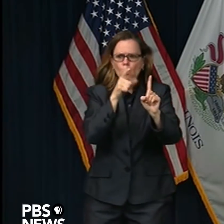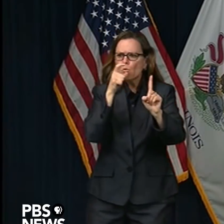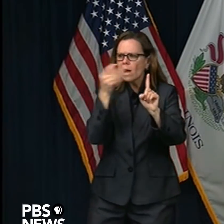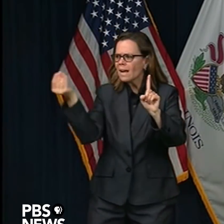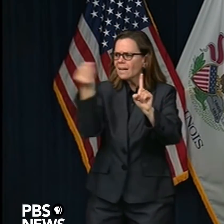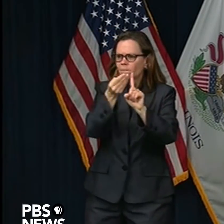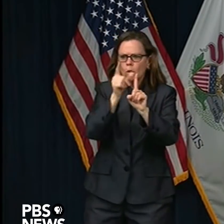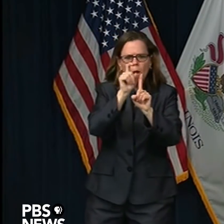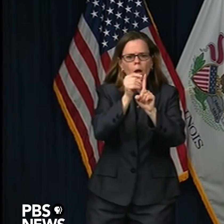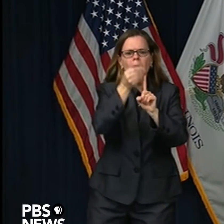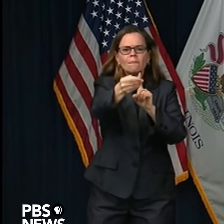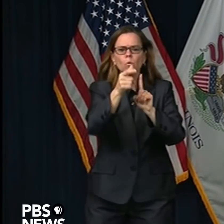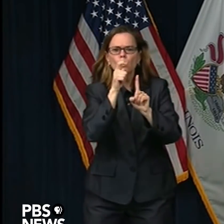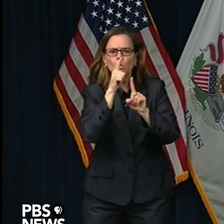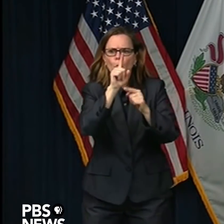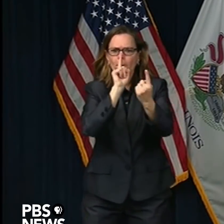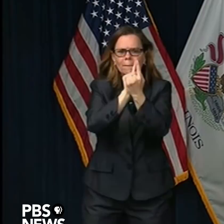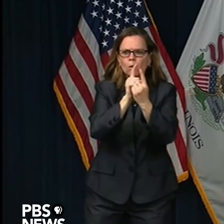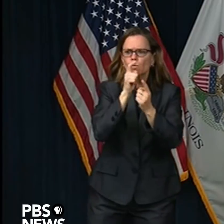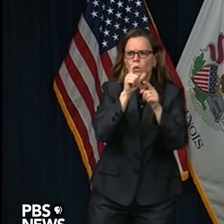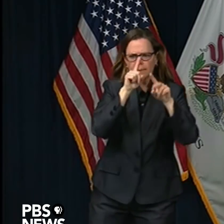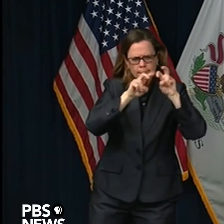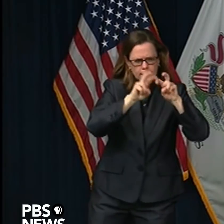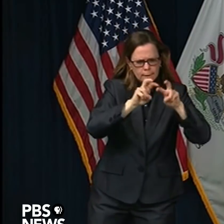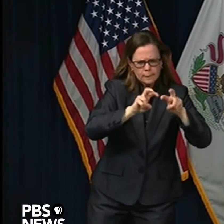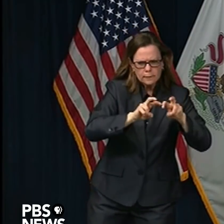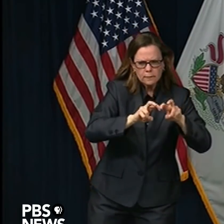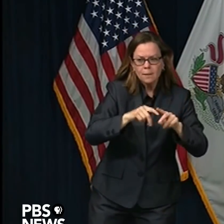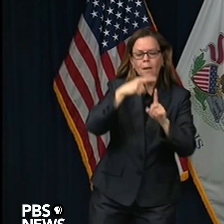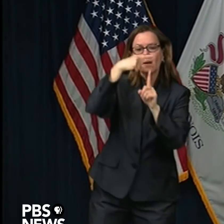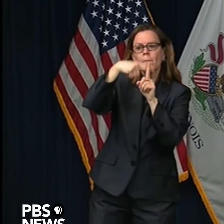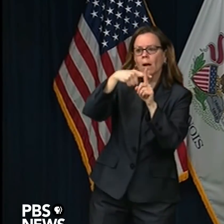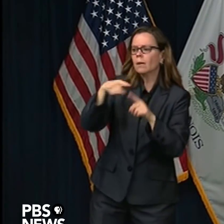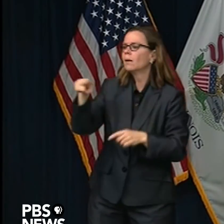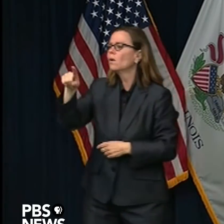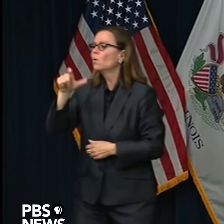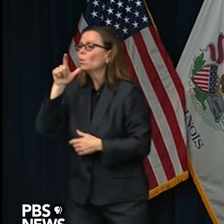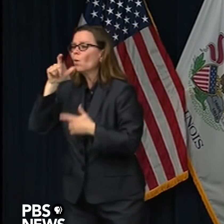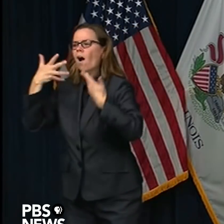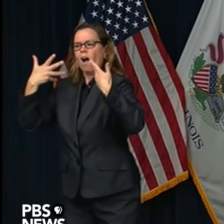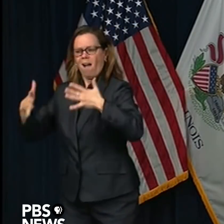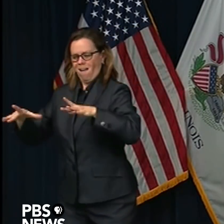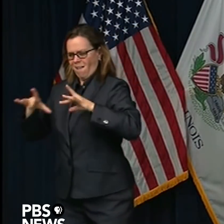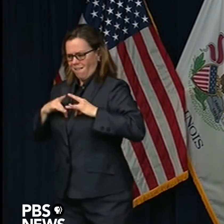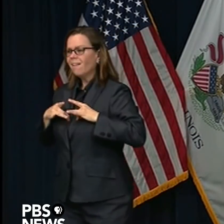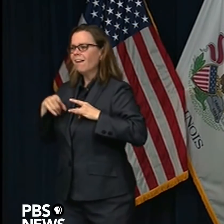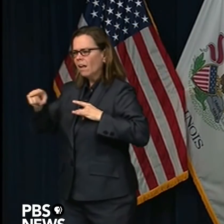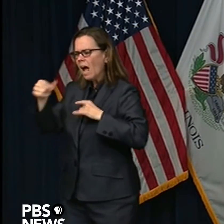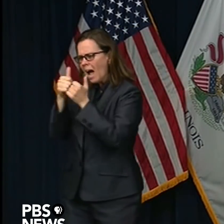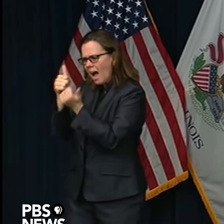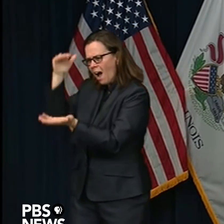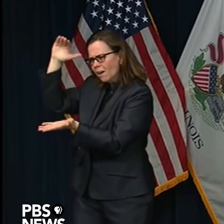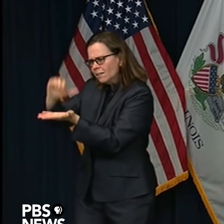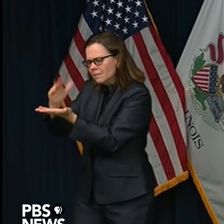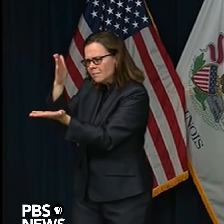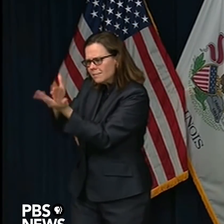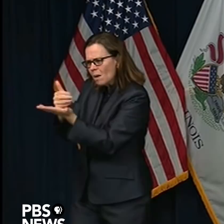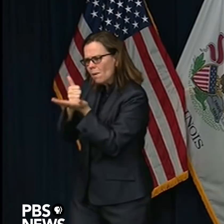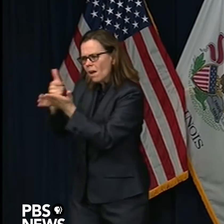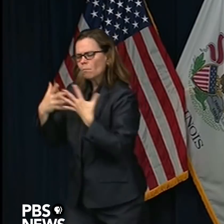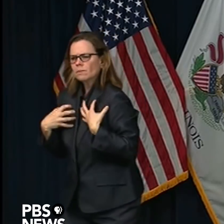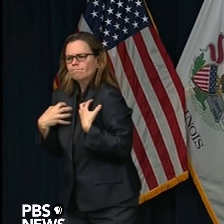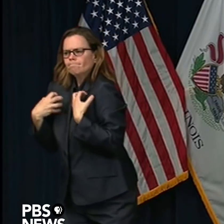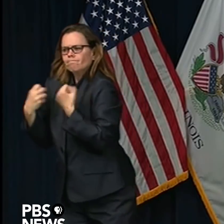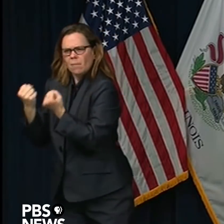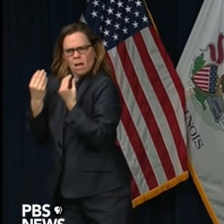available. That's even before there's a vaccine. But you have to have all of those. You have to have testing widely available. You have to be able to easily